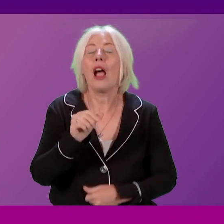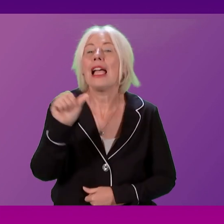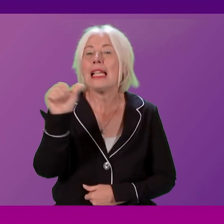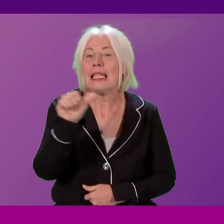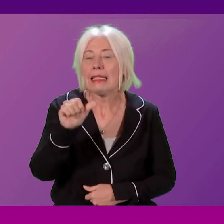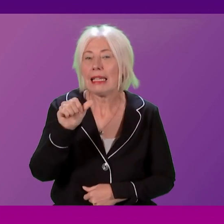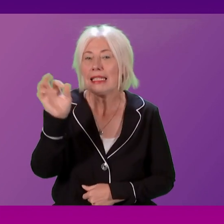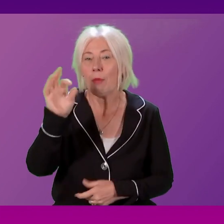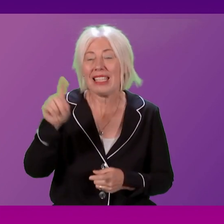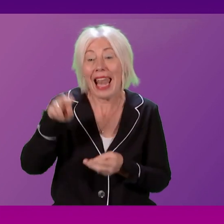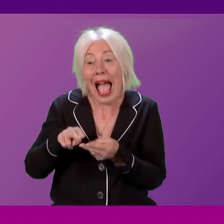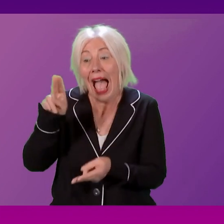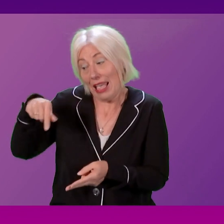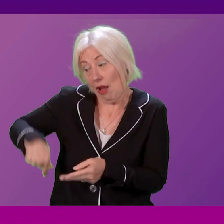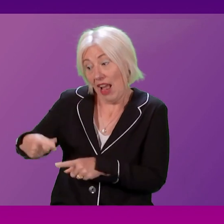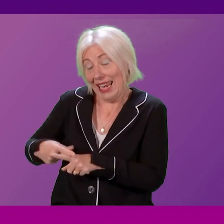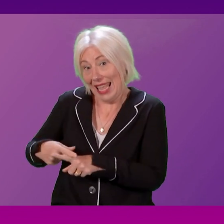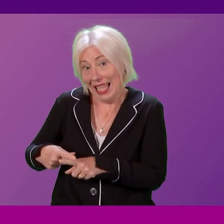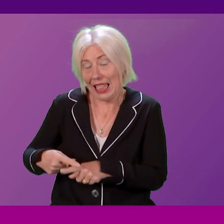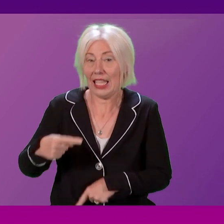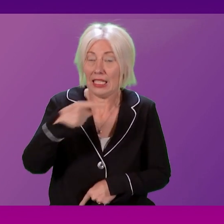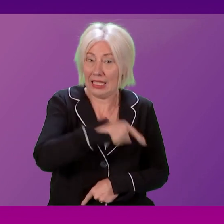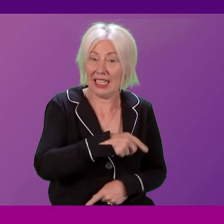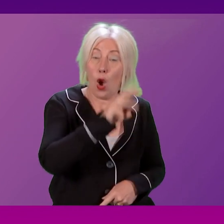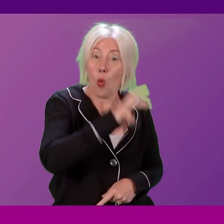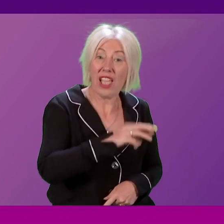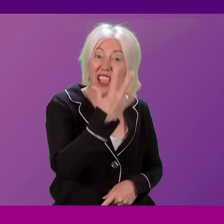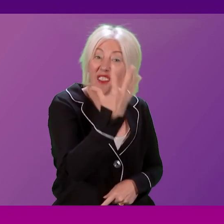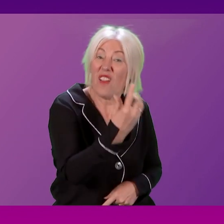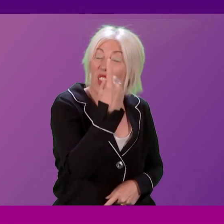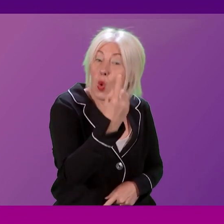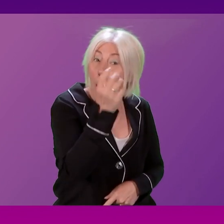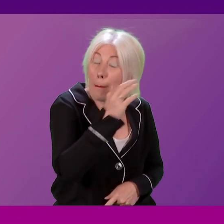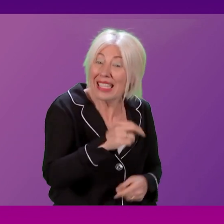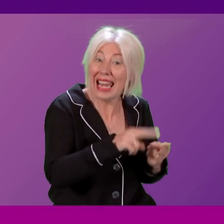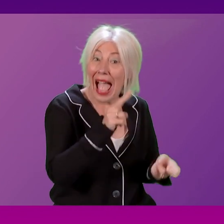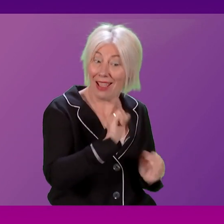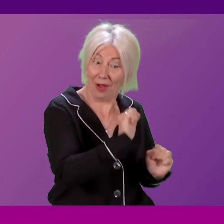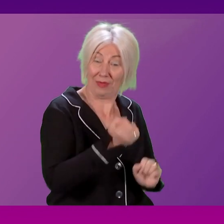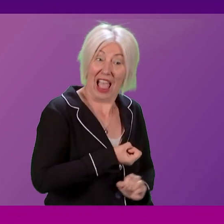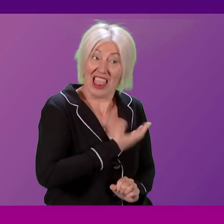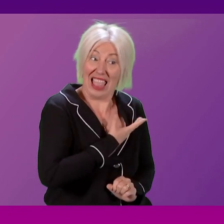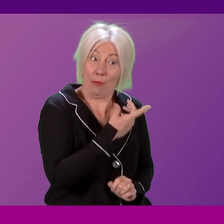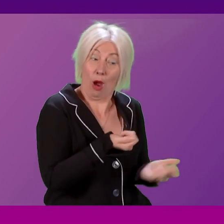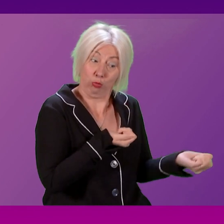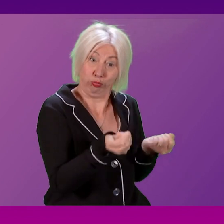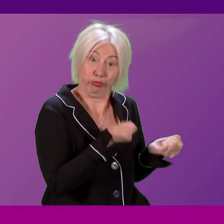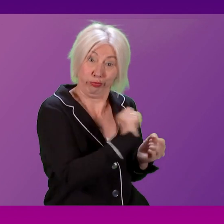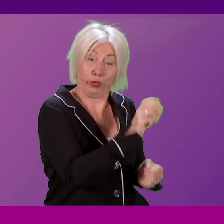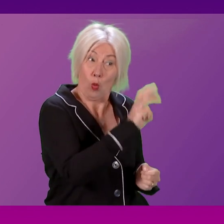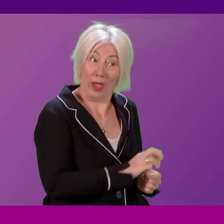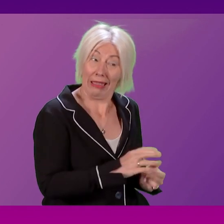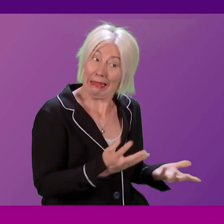higher in England and in Wales it's 51% higher where the Labour Party are in charge. Of course, that will be